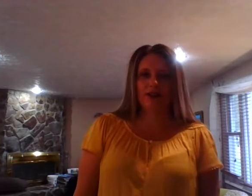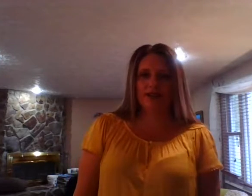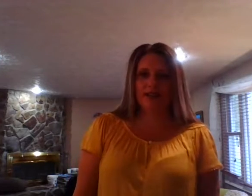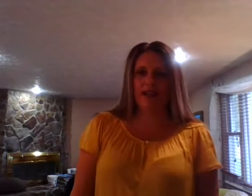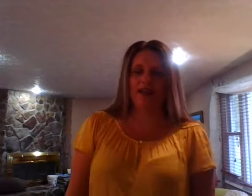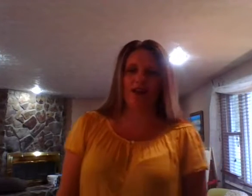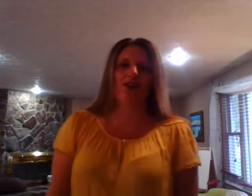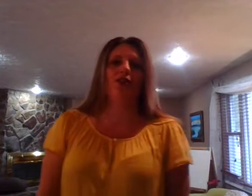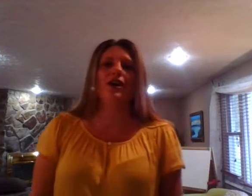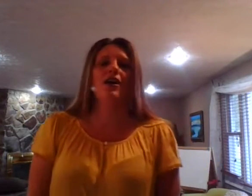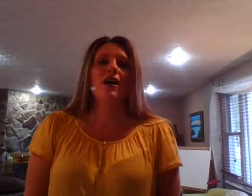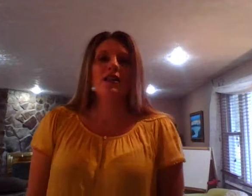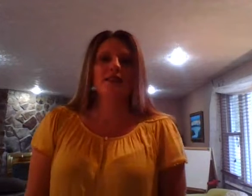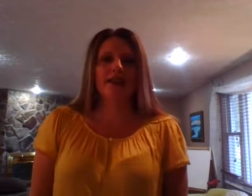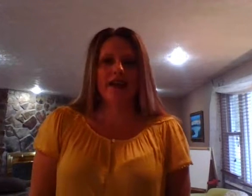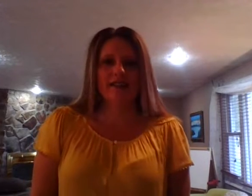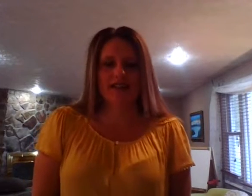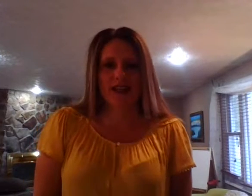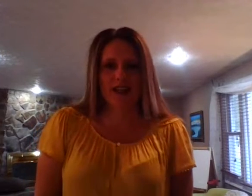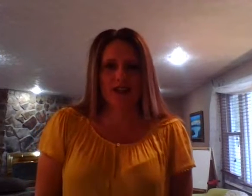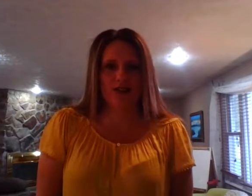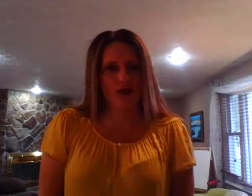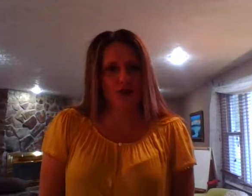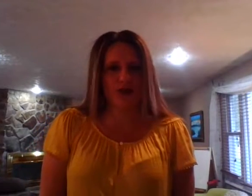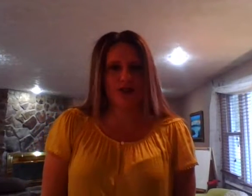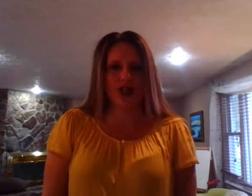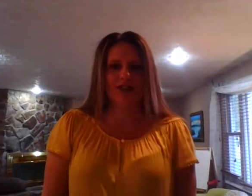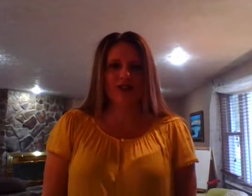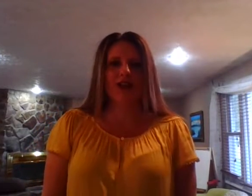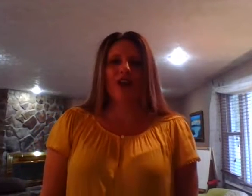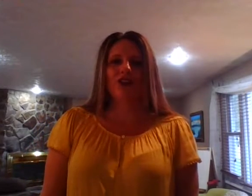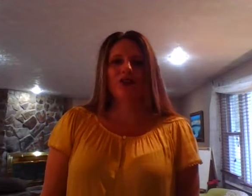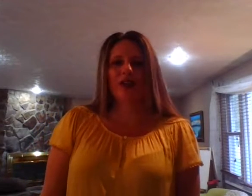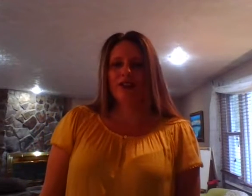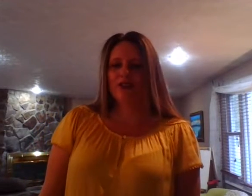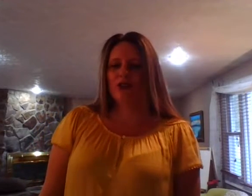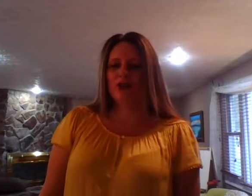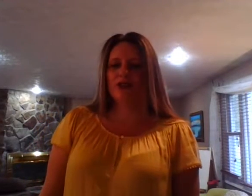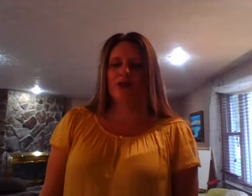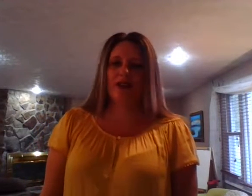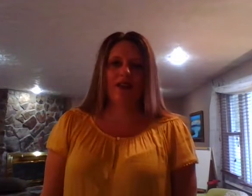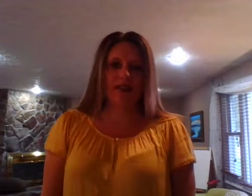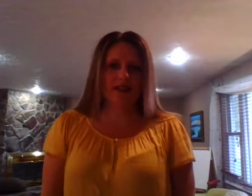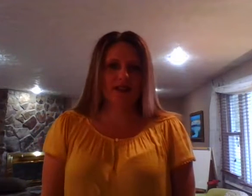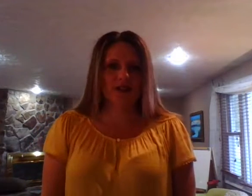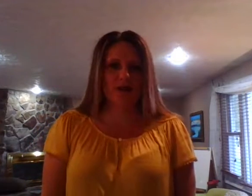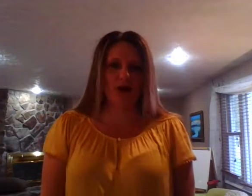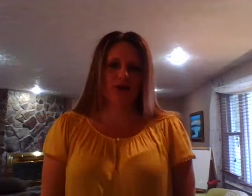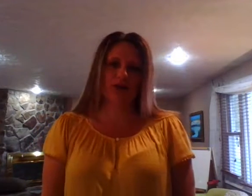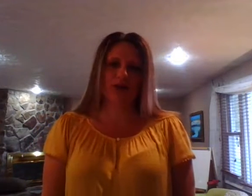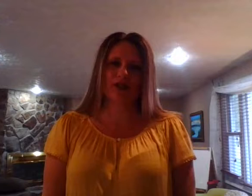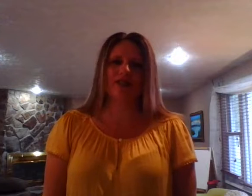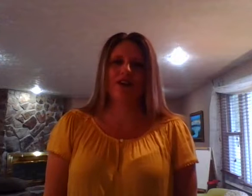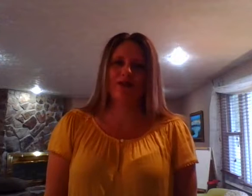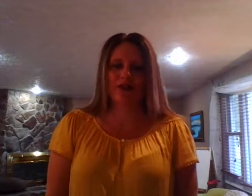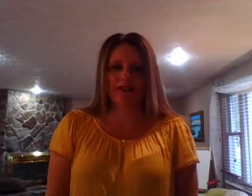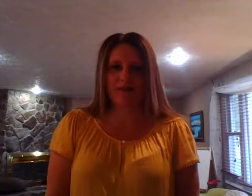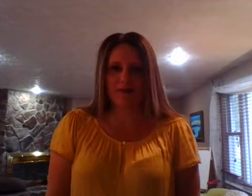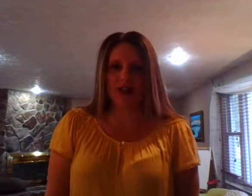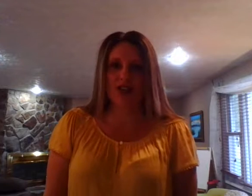today on the last day of the fourth quarter challenge, you can enjoy doing this poetry book song with us. It's